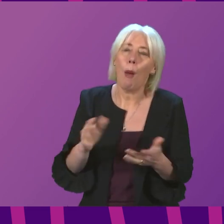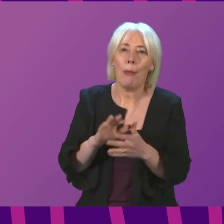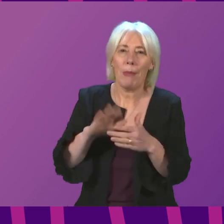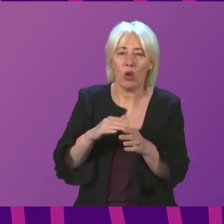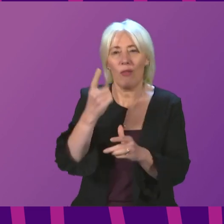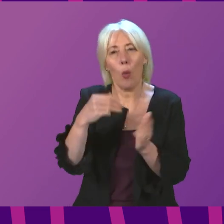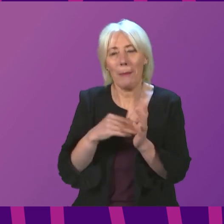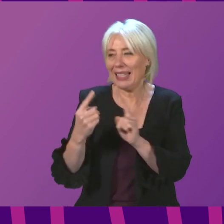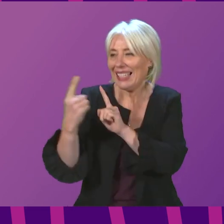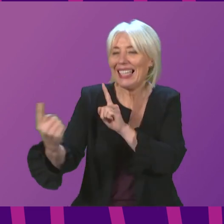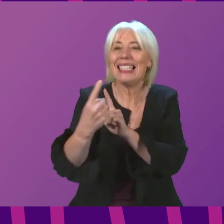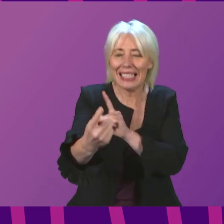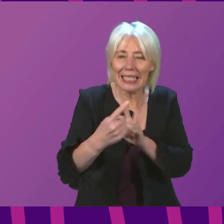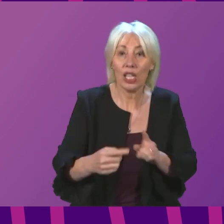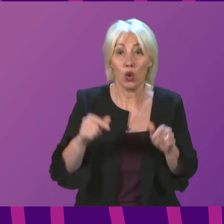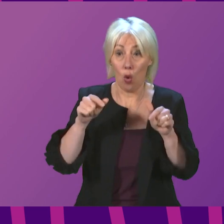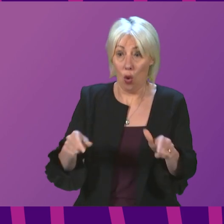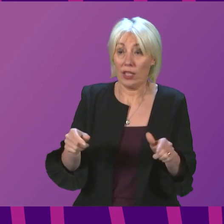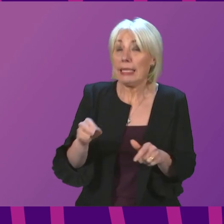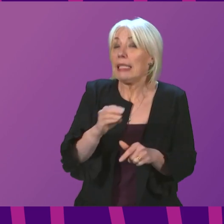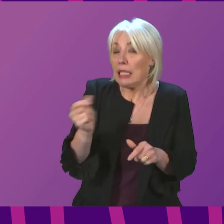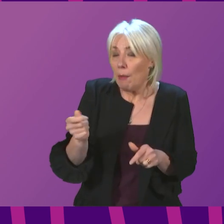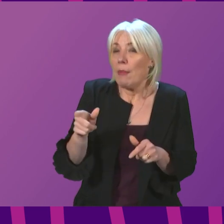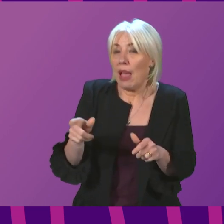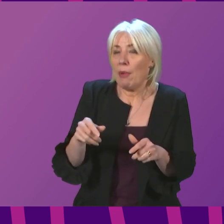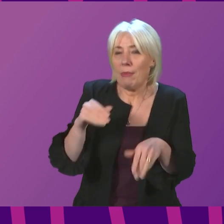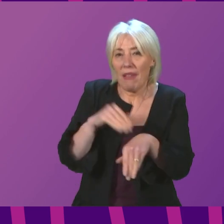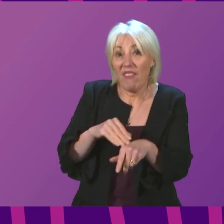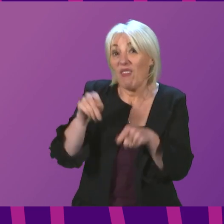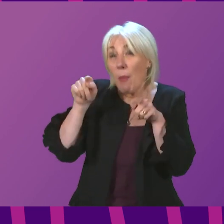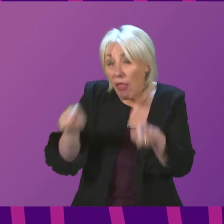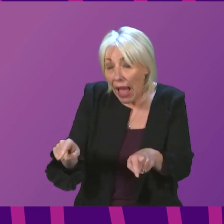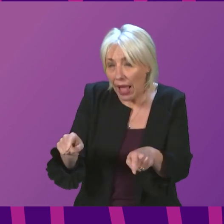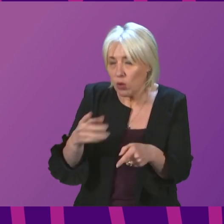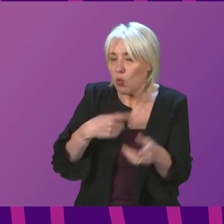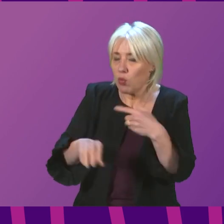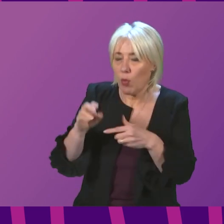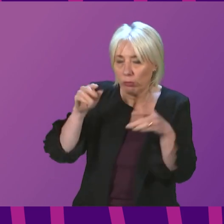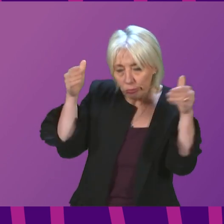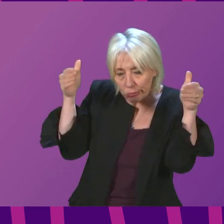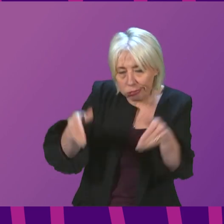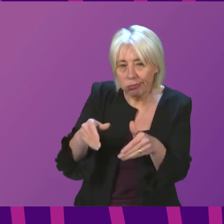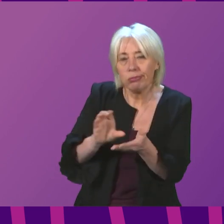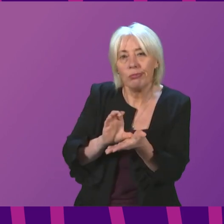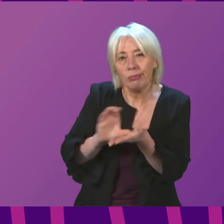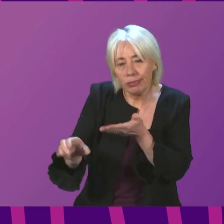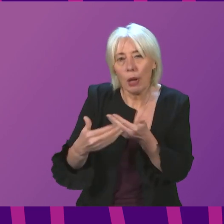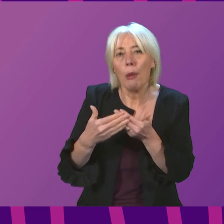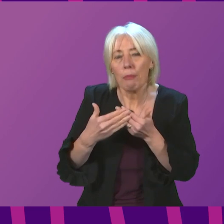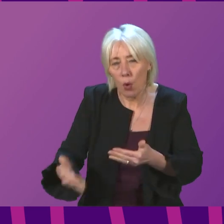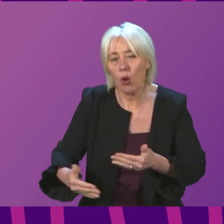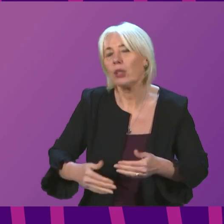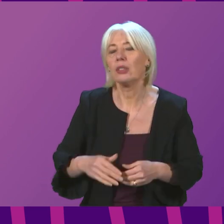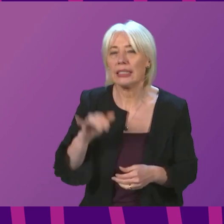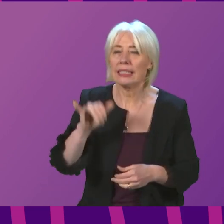as well. That will allow that slightly more targeted approach to augment the general baseline level of grant